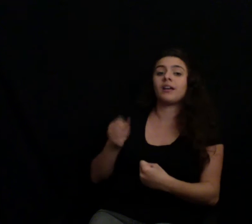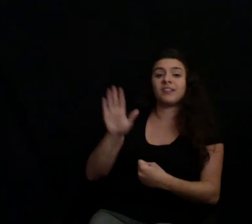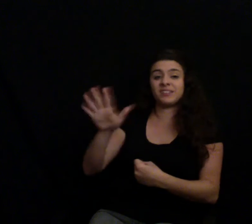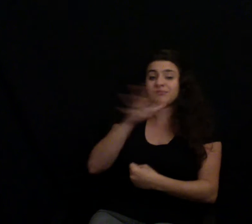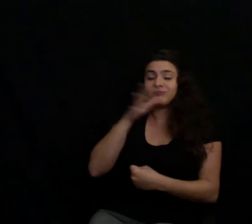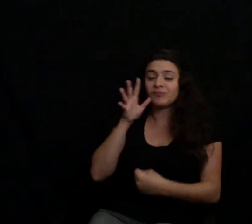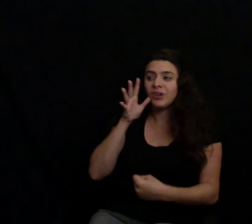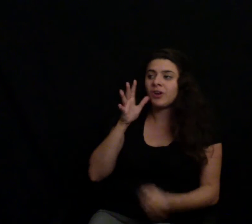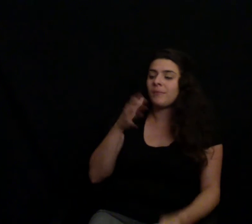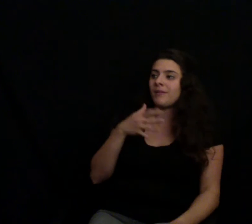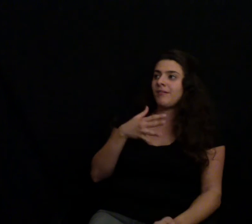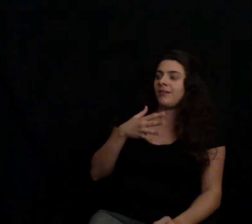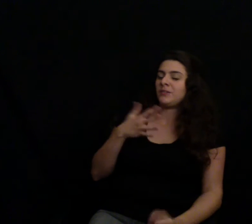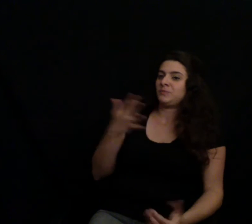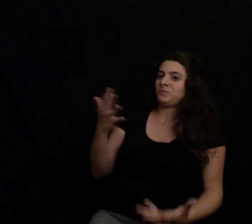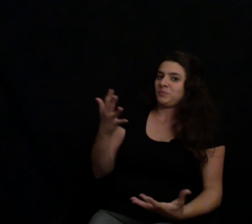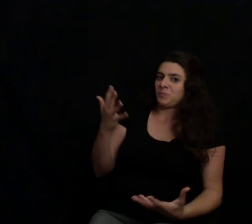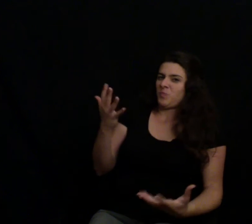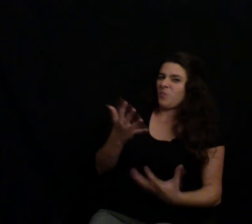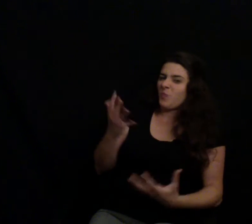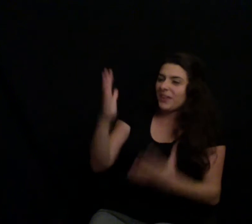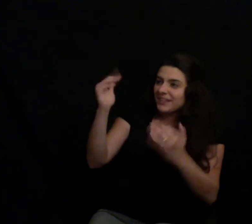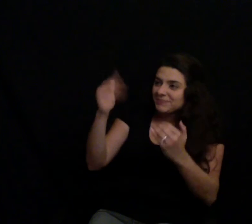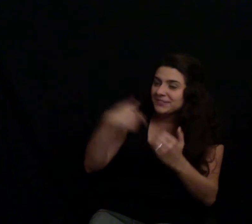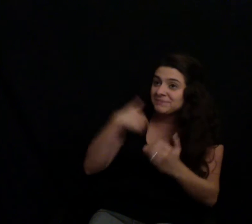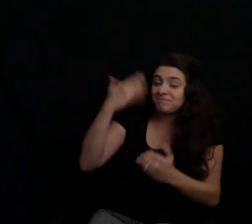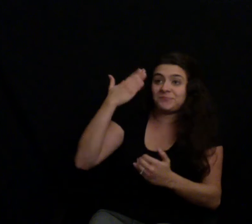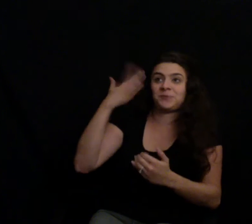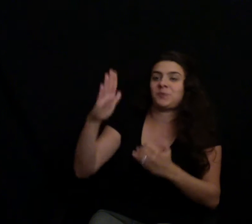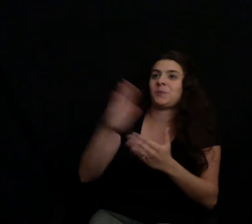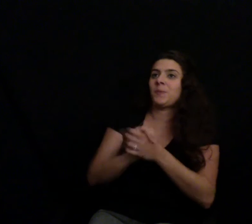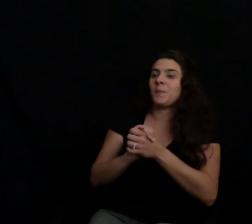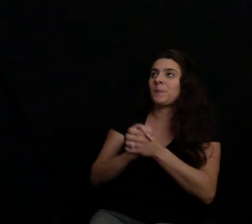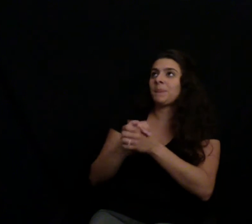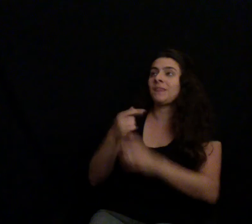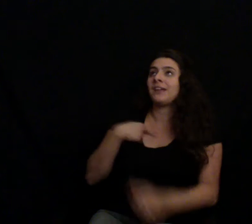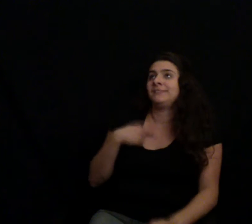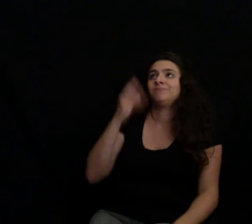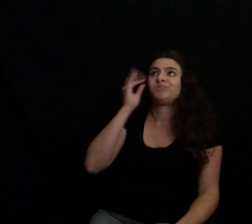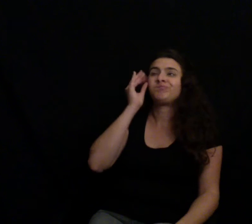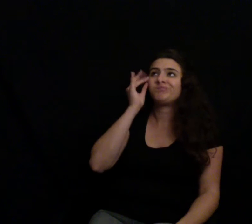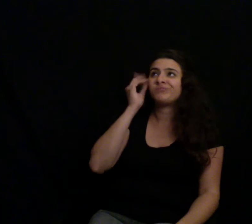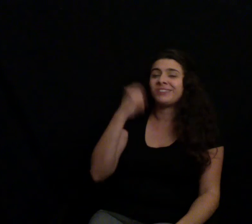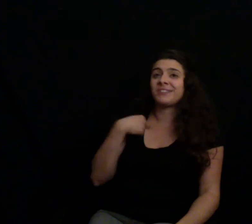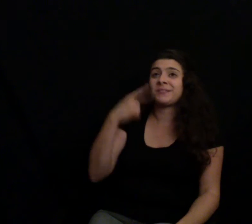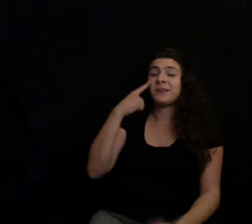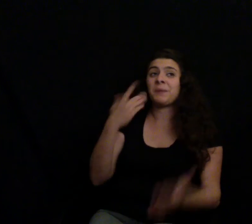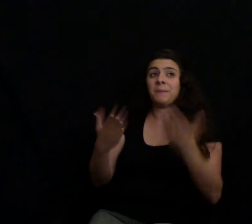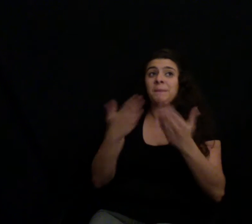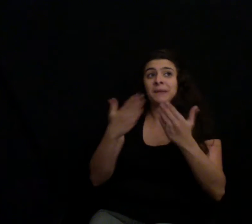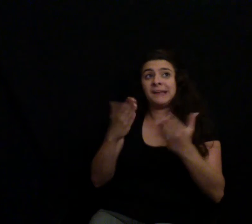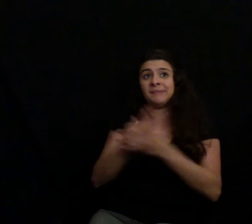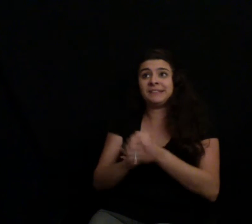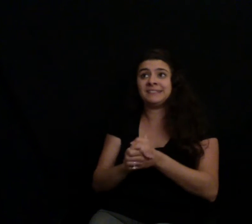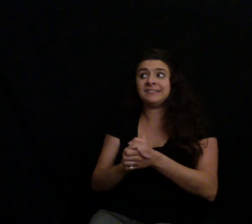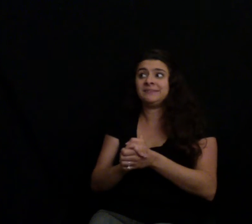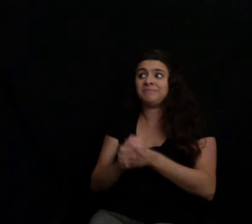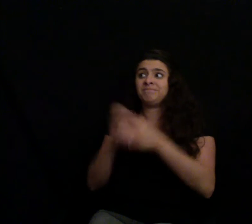did not know what to expect. I absolutely, in my head, thought that it's very likely there's going to be a group of, like, factory farmers